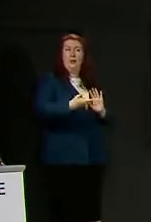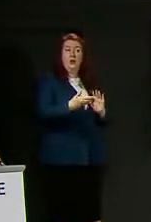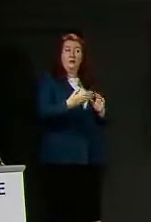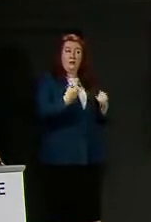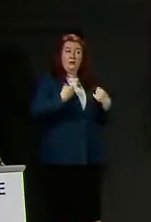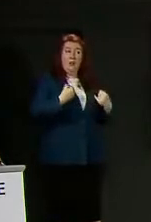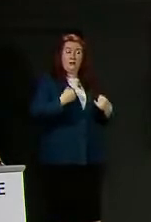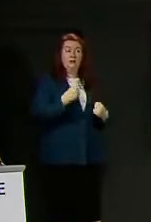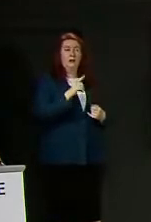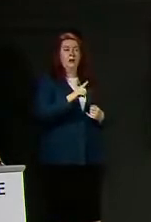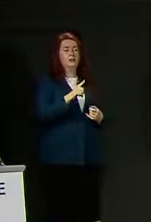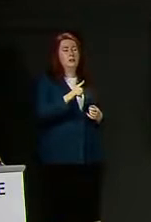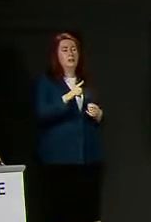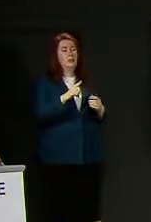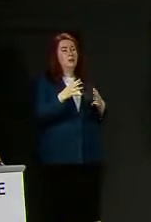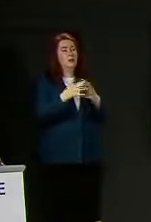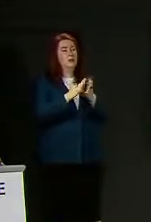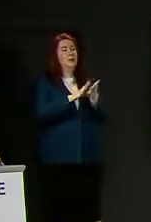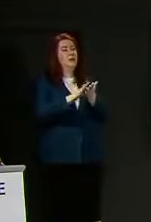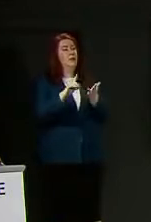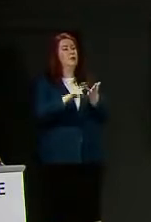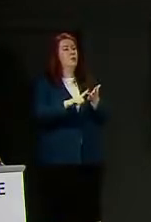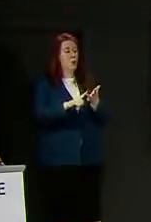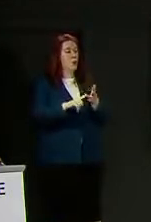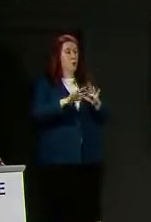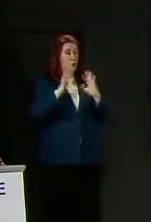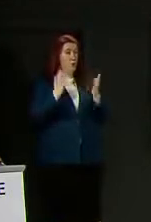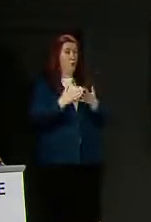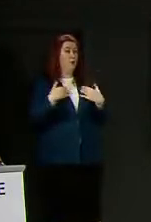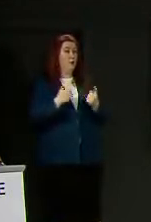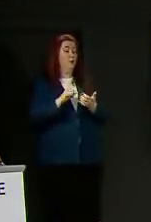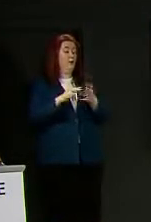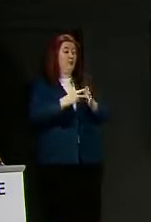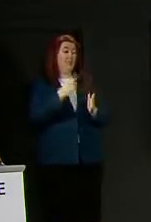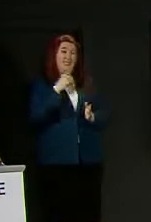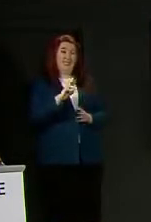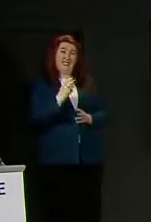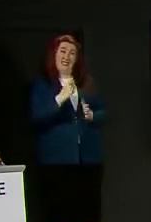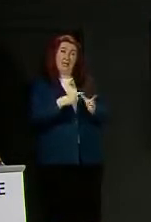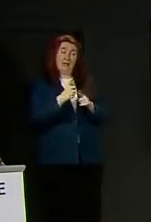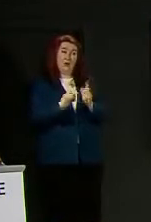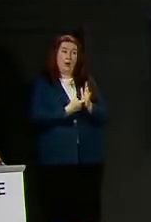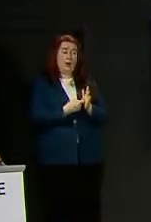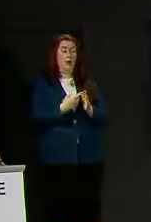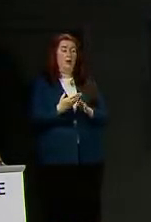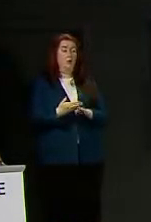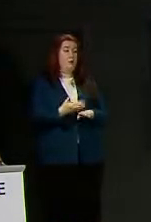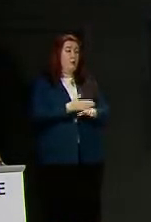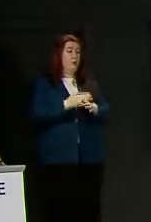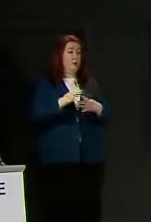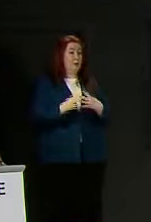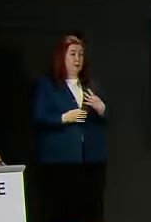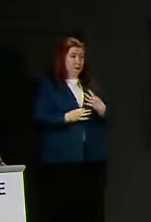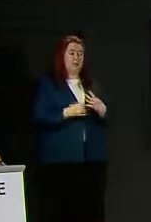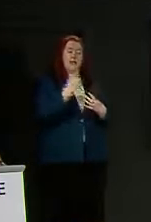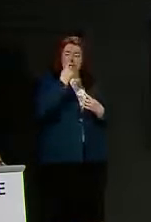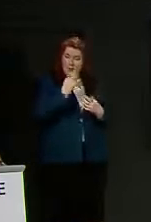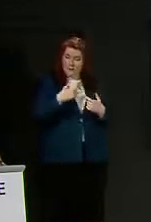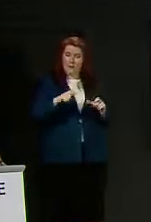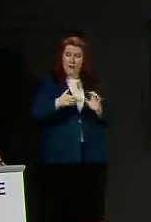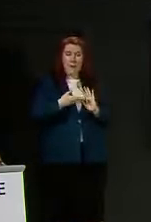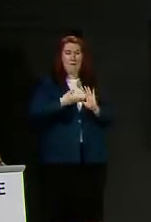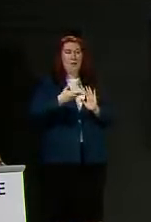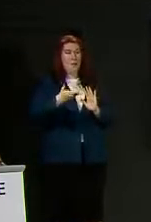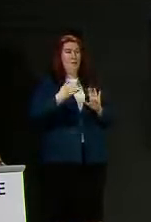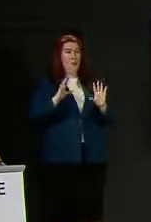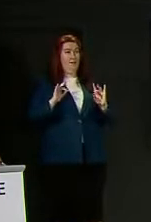world health organization was advising as early as the 2nd of April that pre-symptomatic persons can be contagious